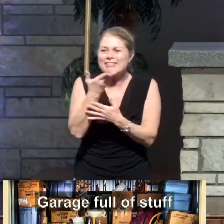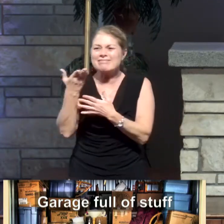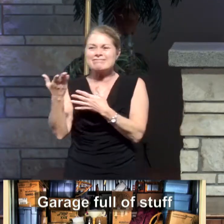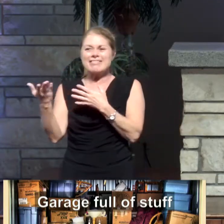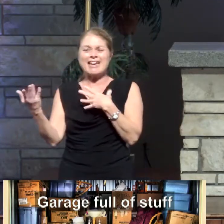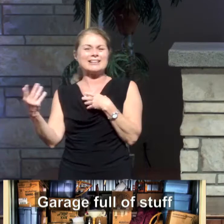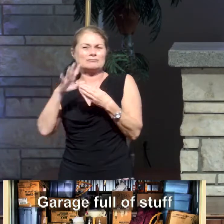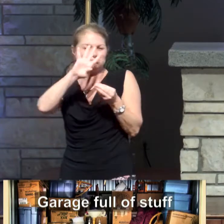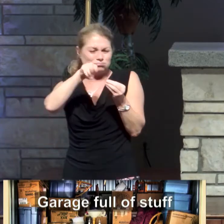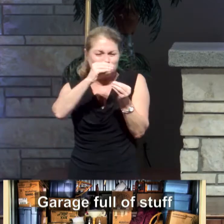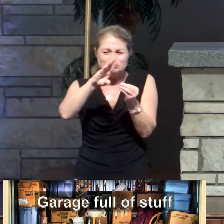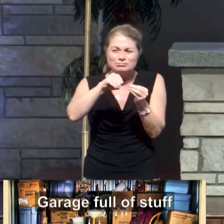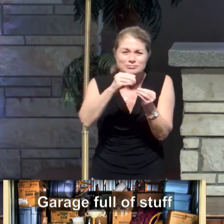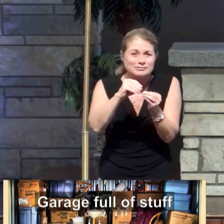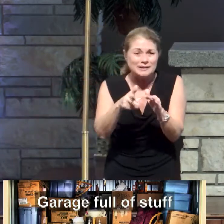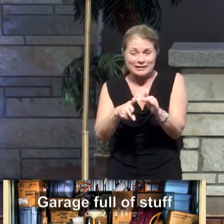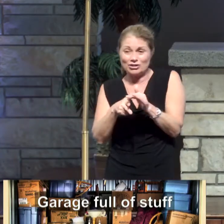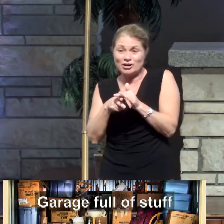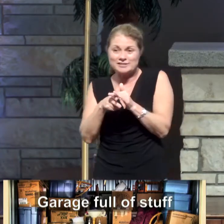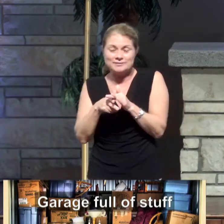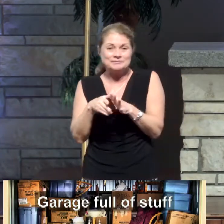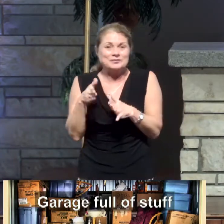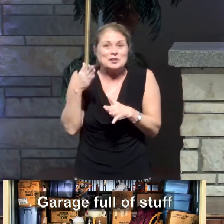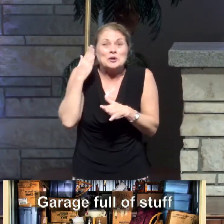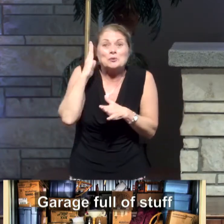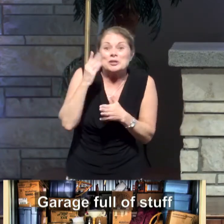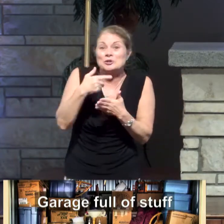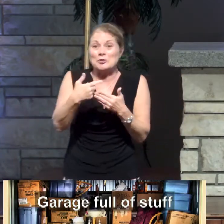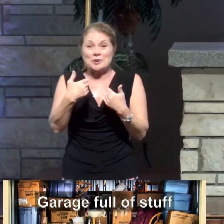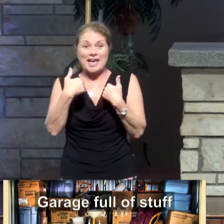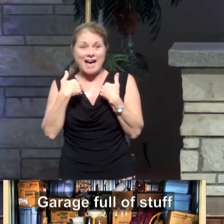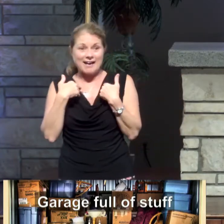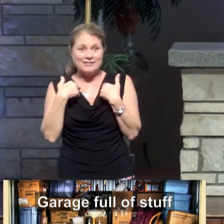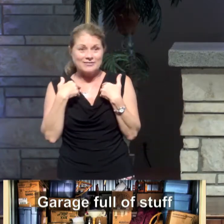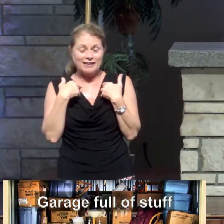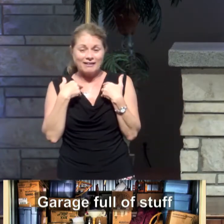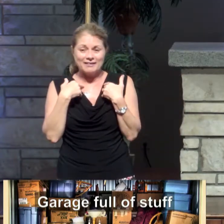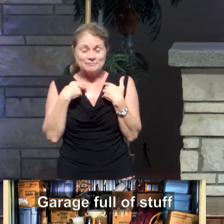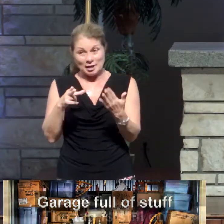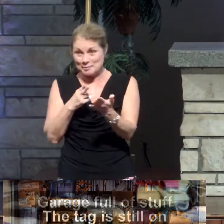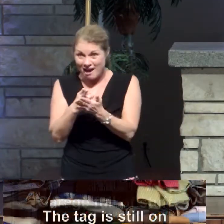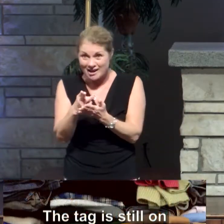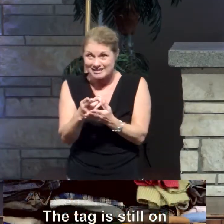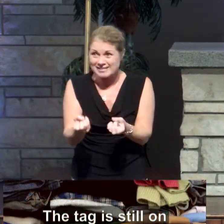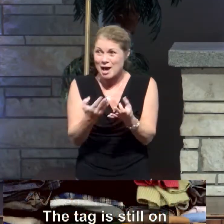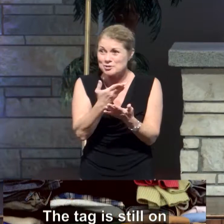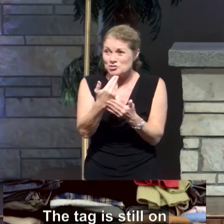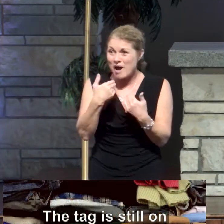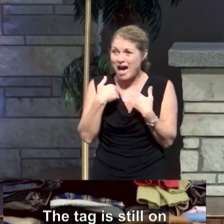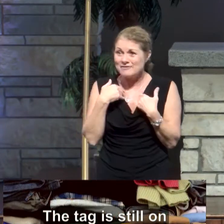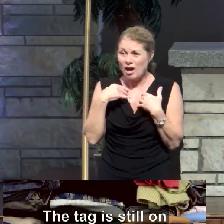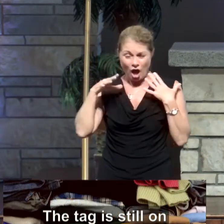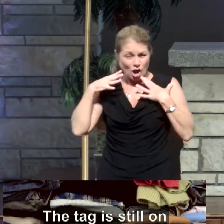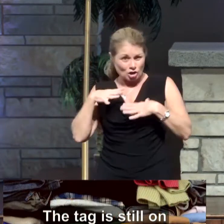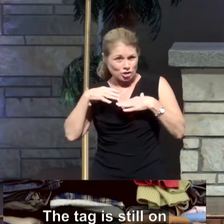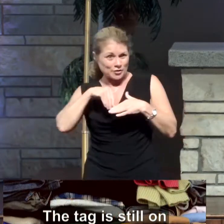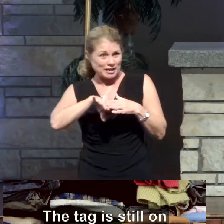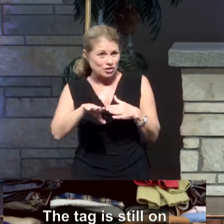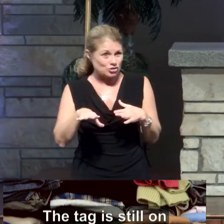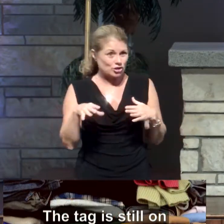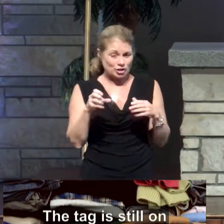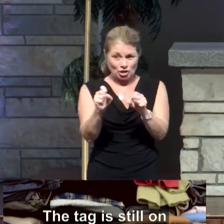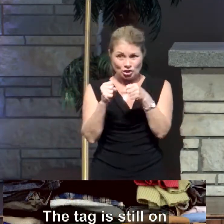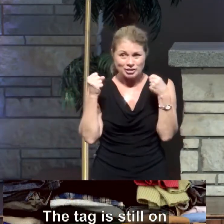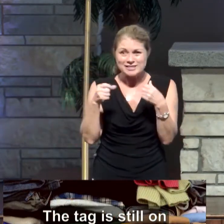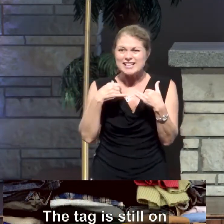accumulating in our garage, and we don't even know what we have. I mean, be honest. How many of you have clothing in your closet, and